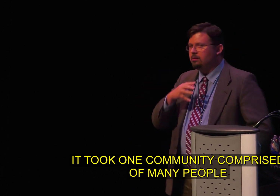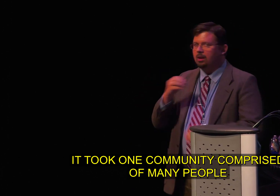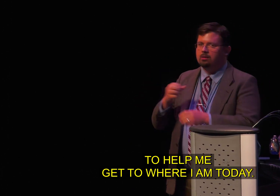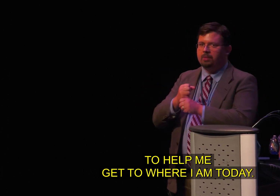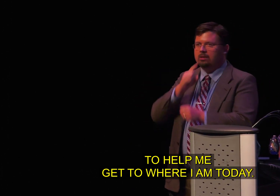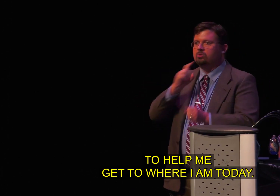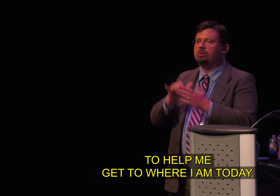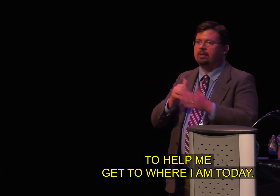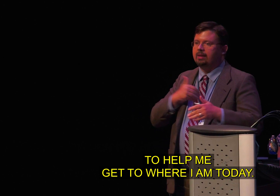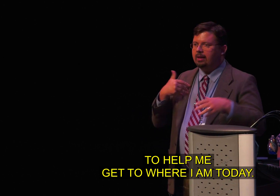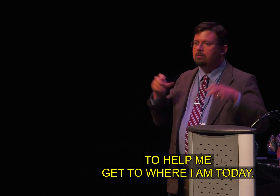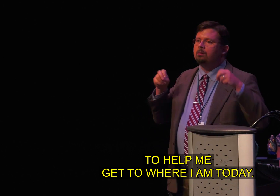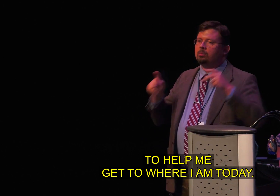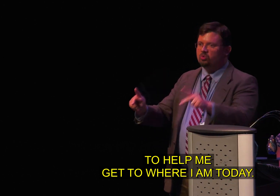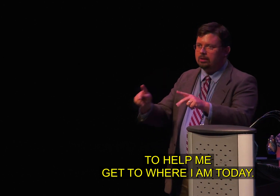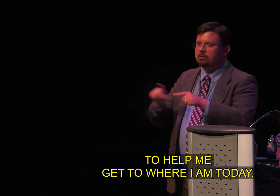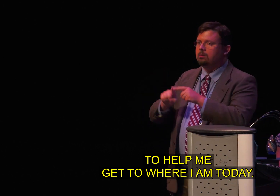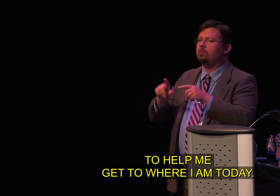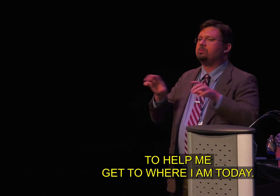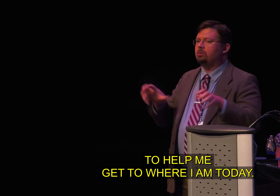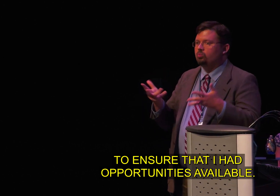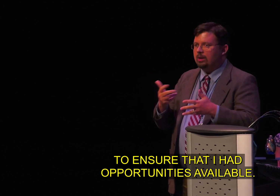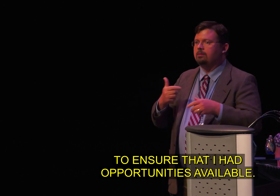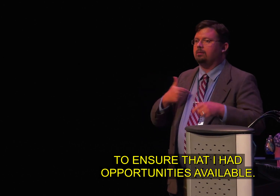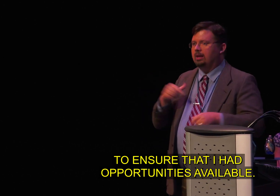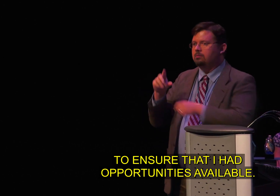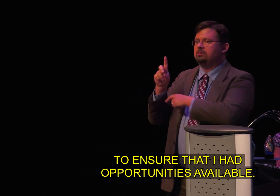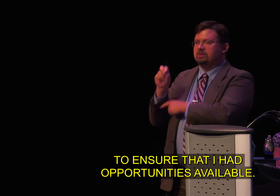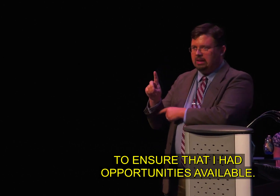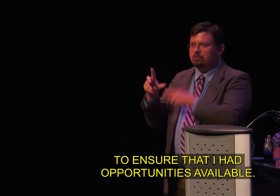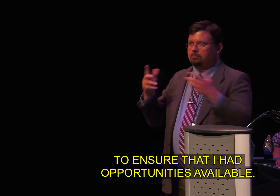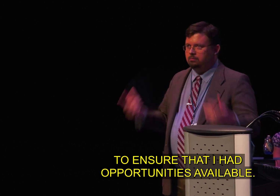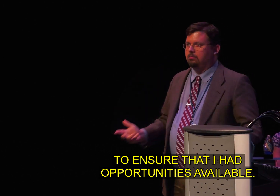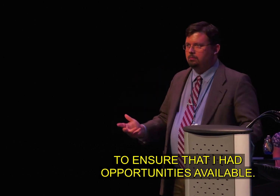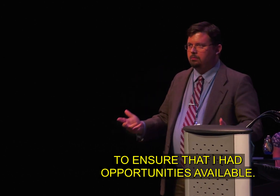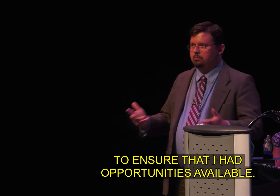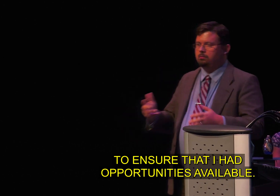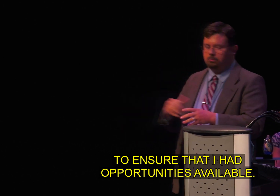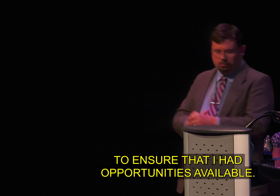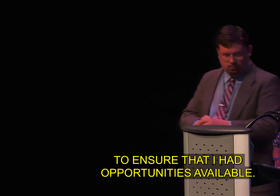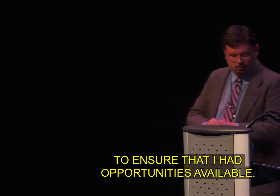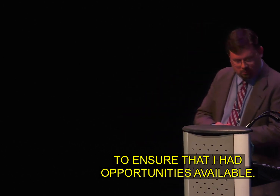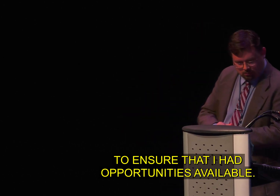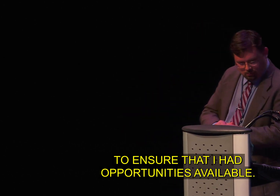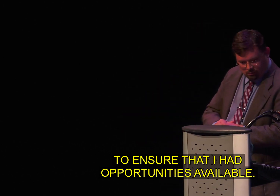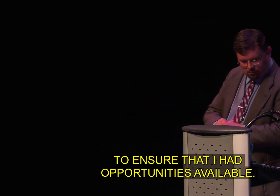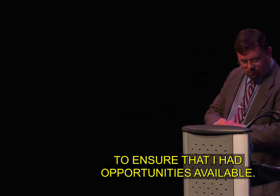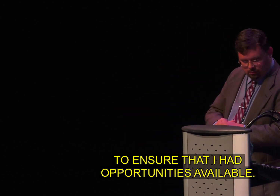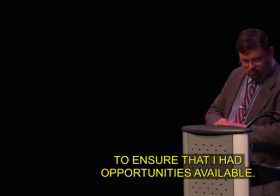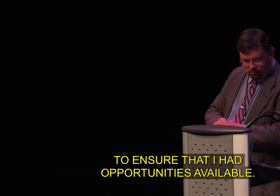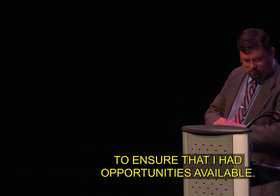people to help me get to where I am today. To ensure that I had opportunities available.